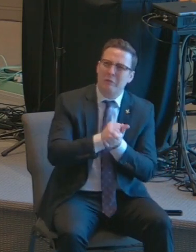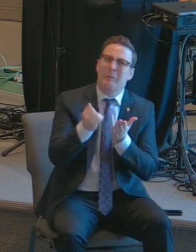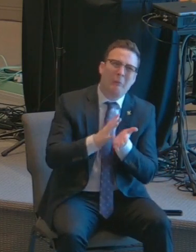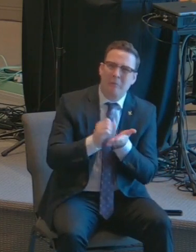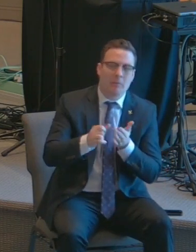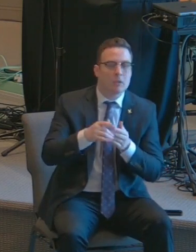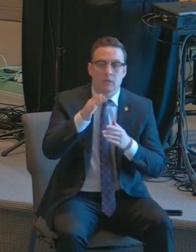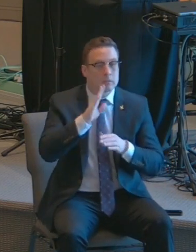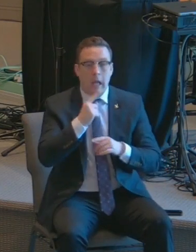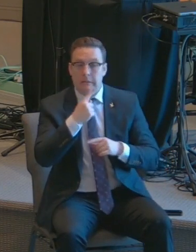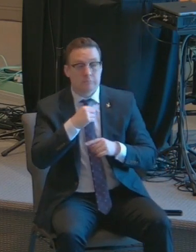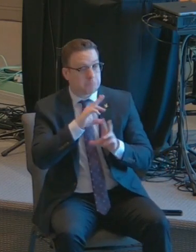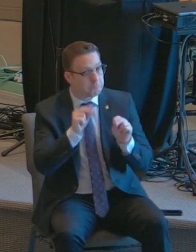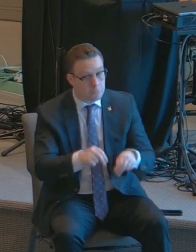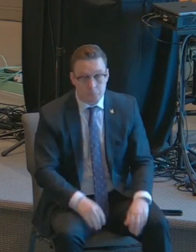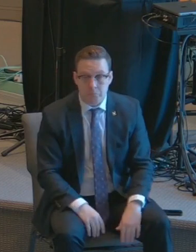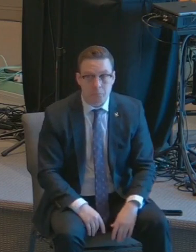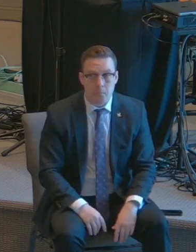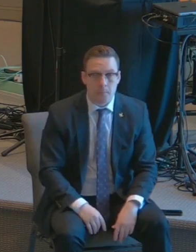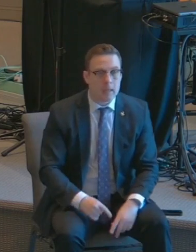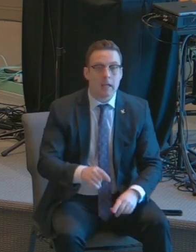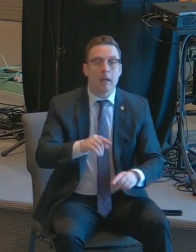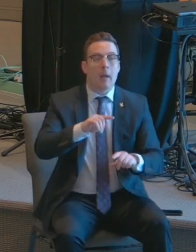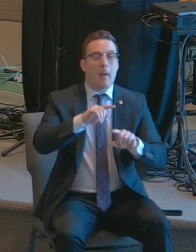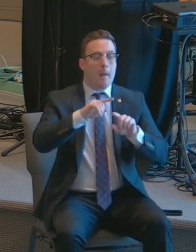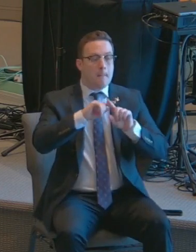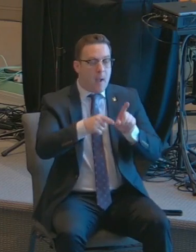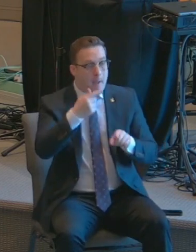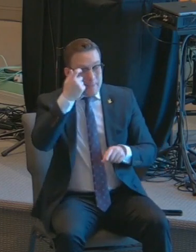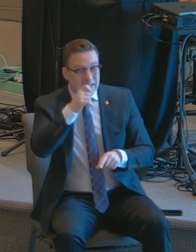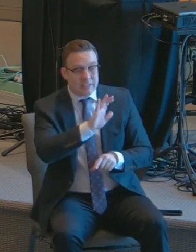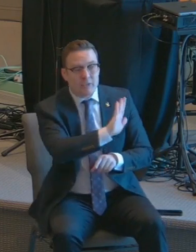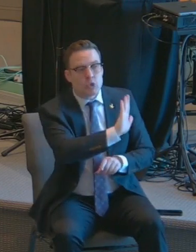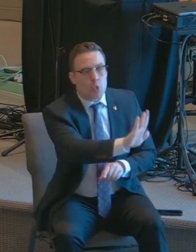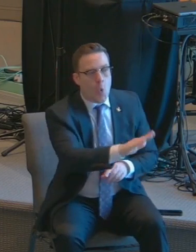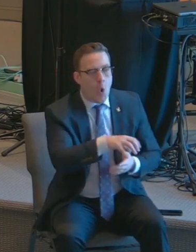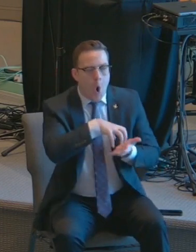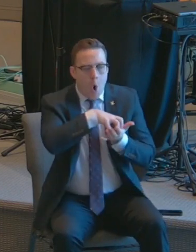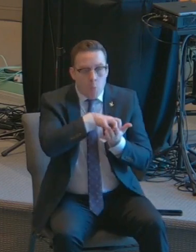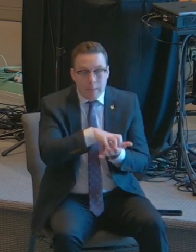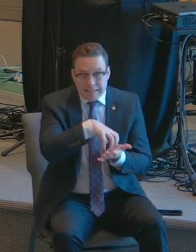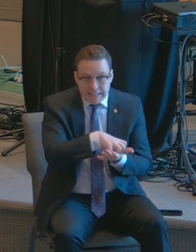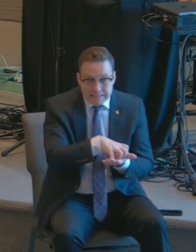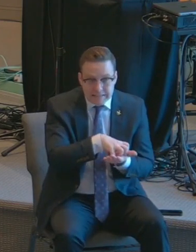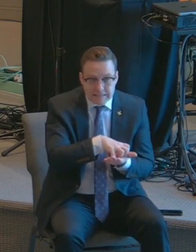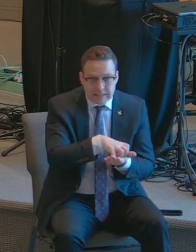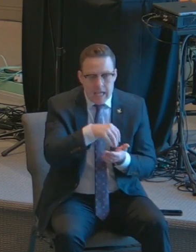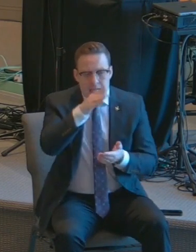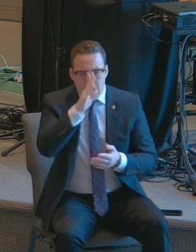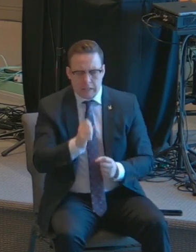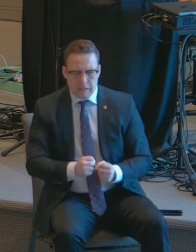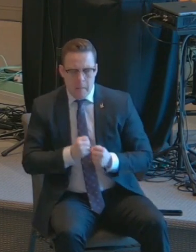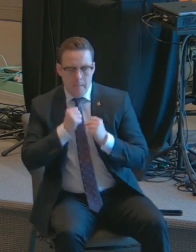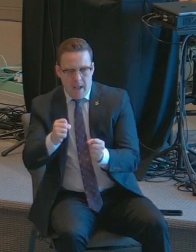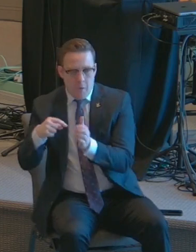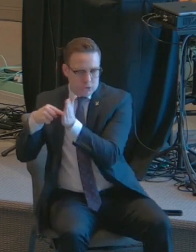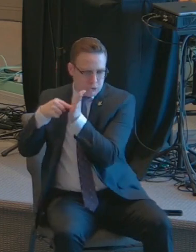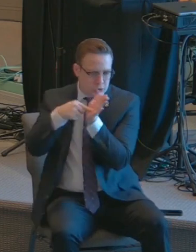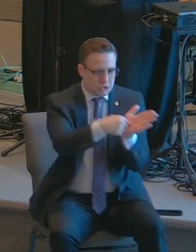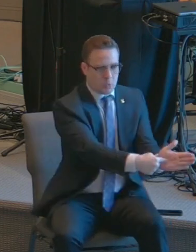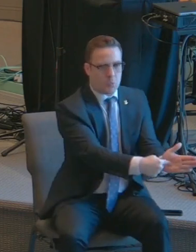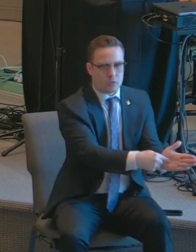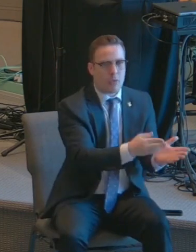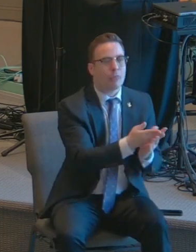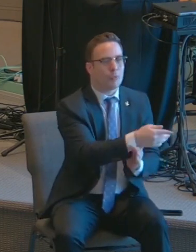works best in weakness. So now I am glad to boast about my weaknesses so that the power of Christ